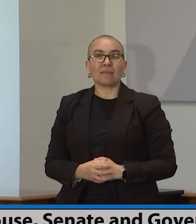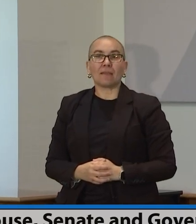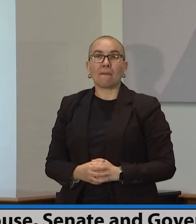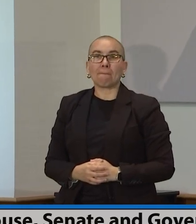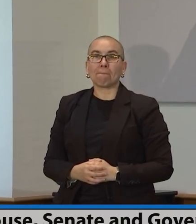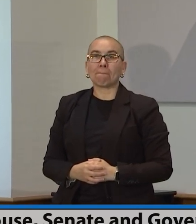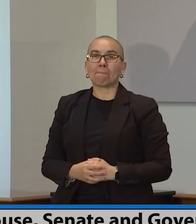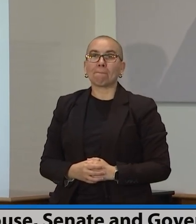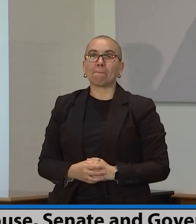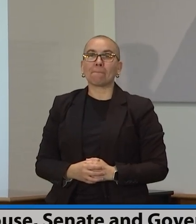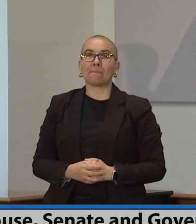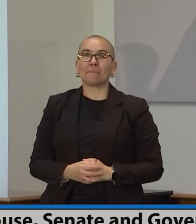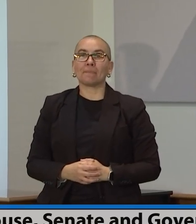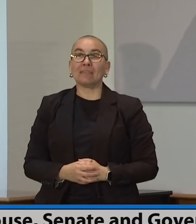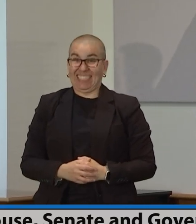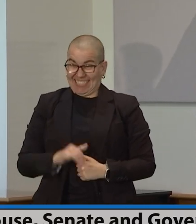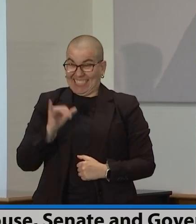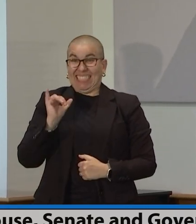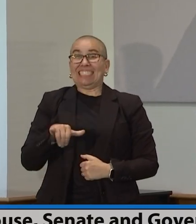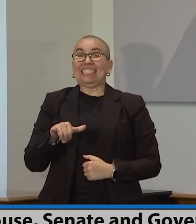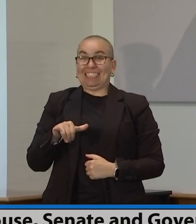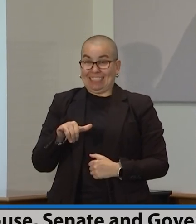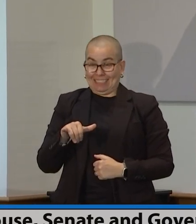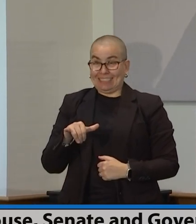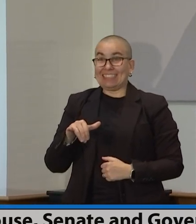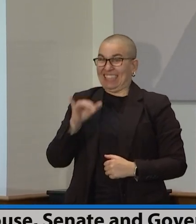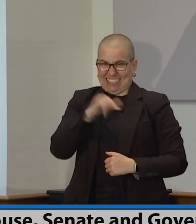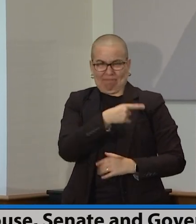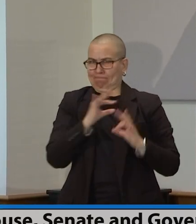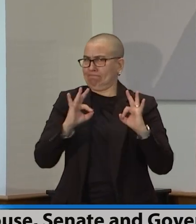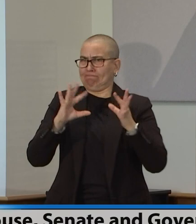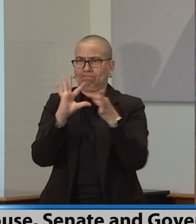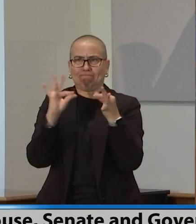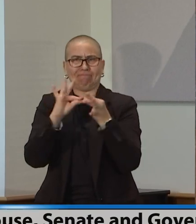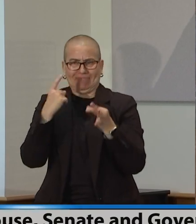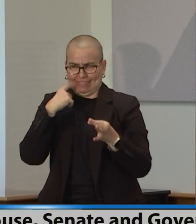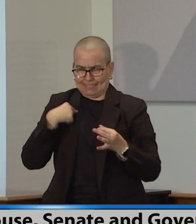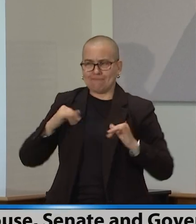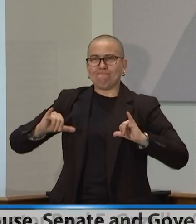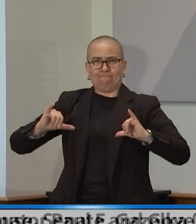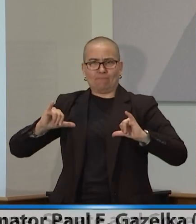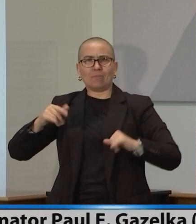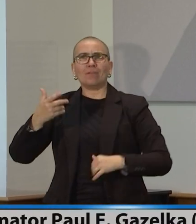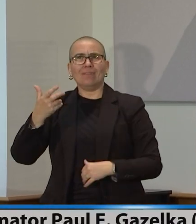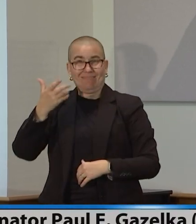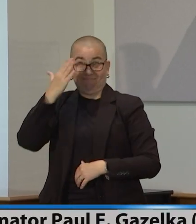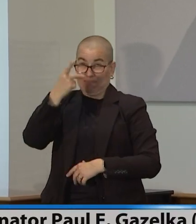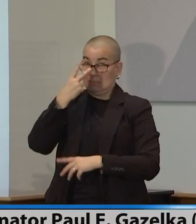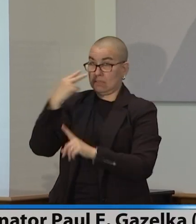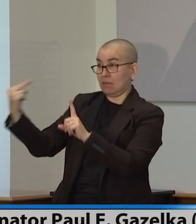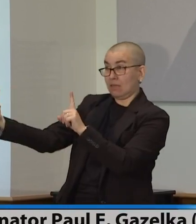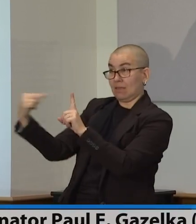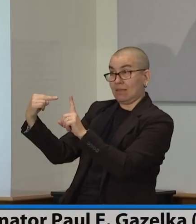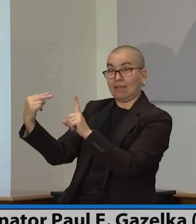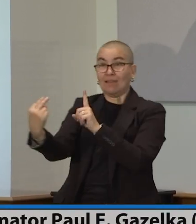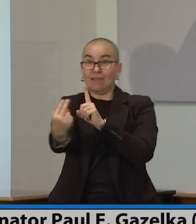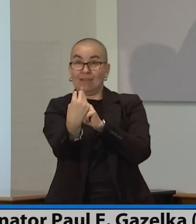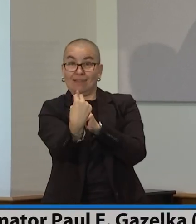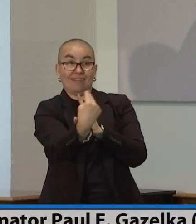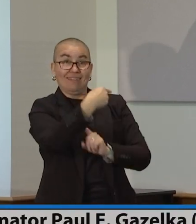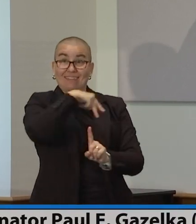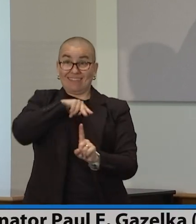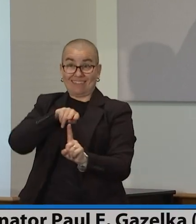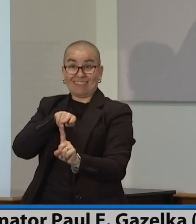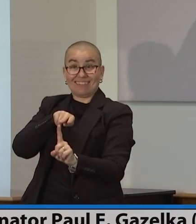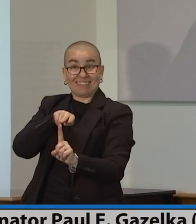Yeah, so we've been around each other enough that we kind of know what the other side thinks, and it actually became more accurate. If you go back two years